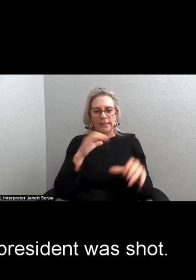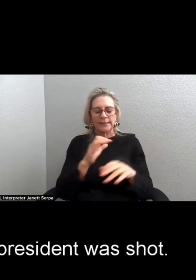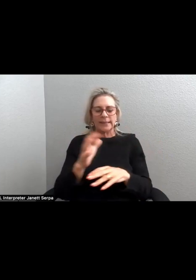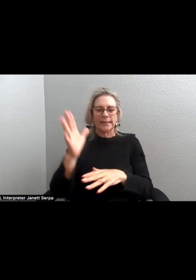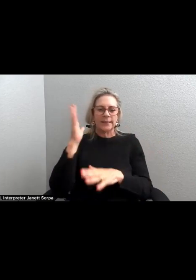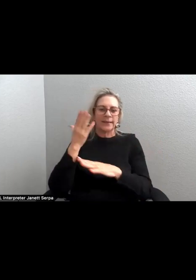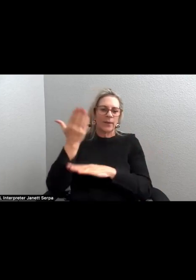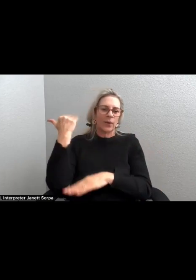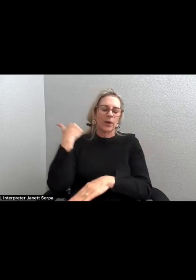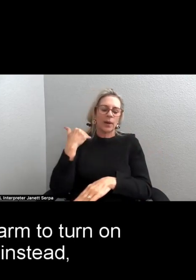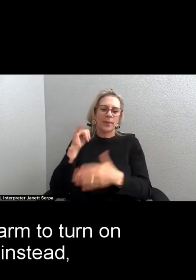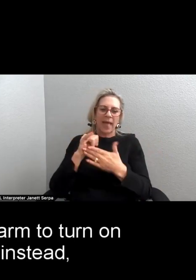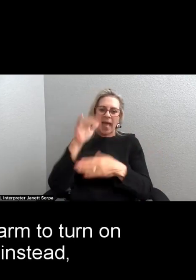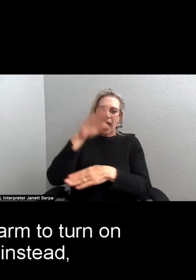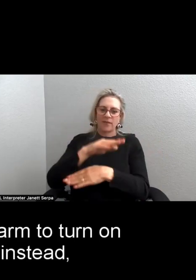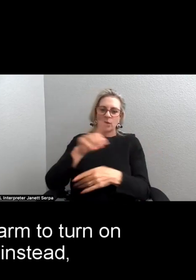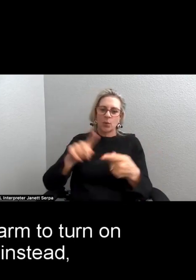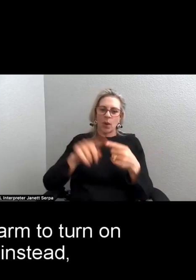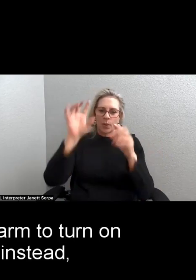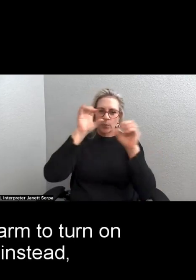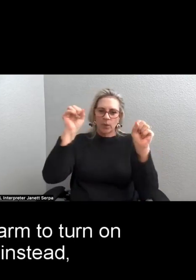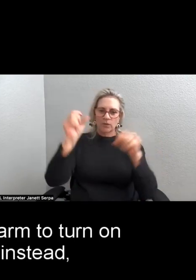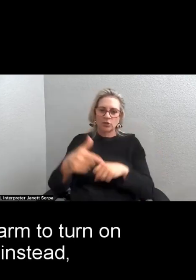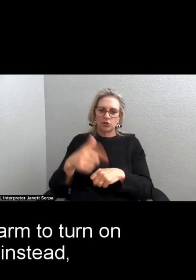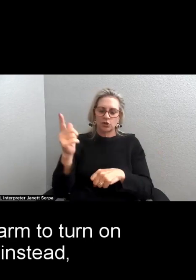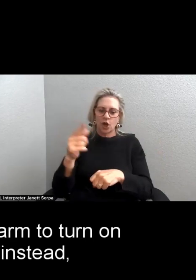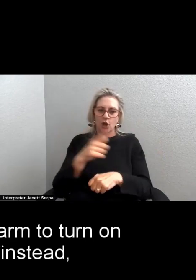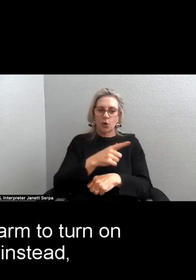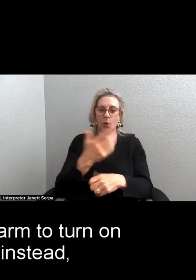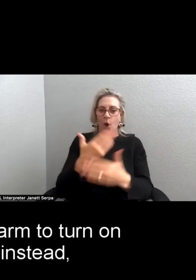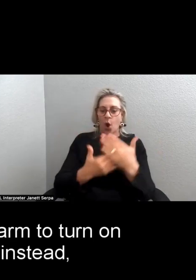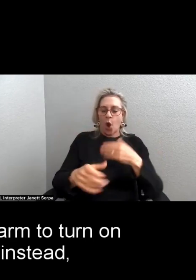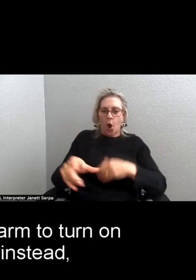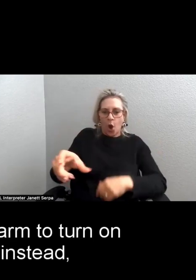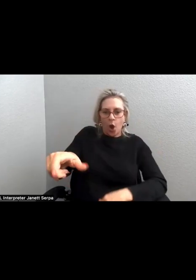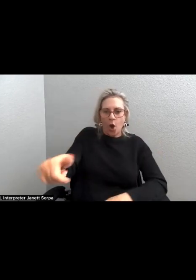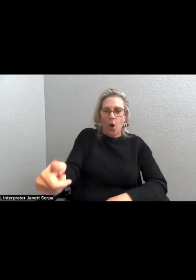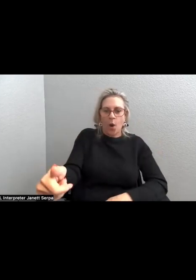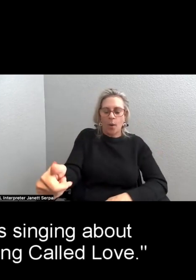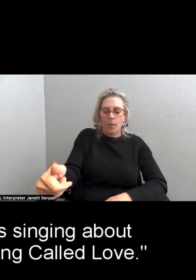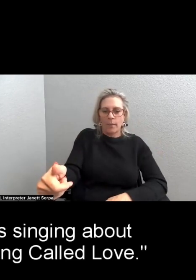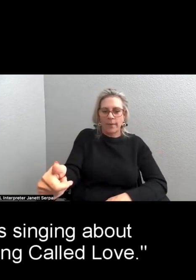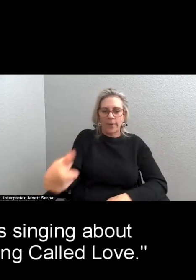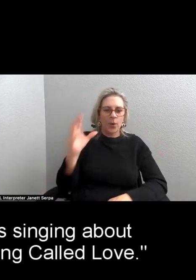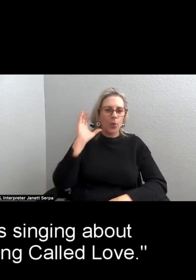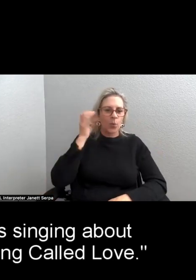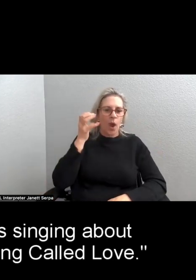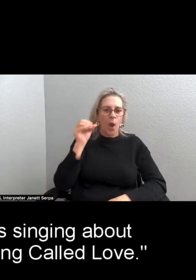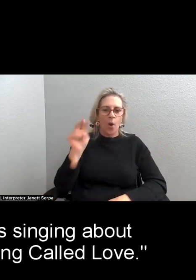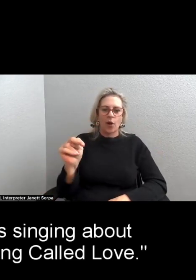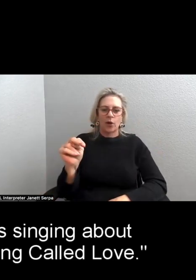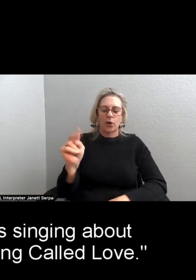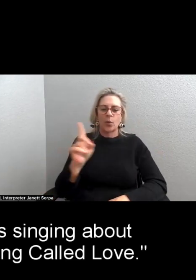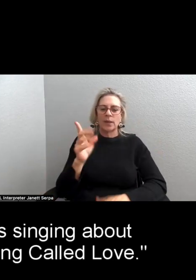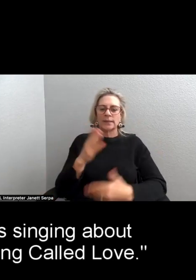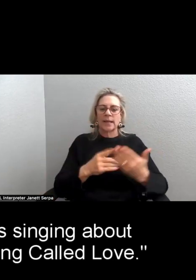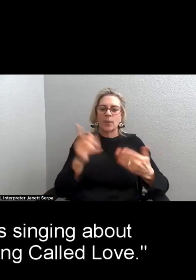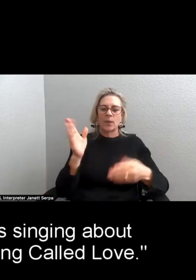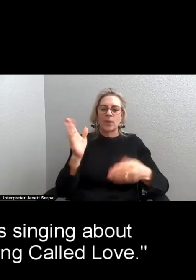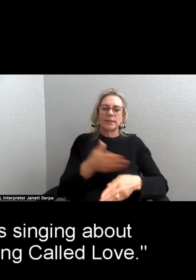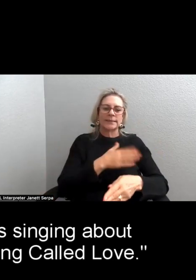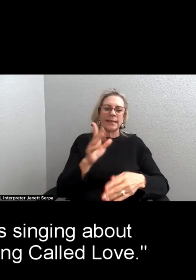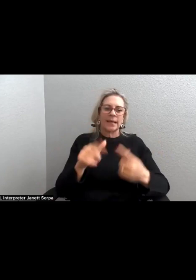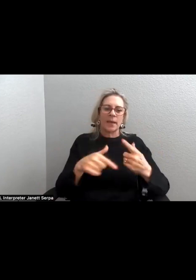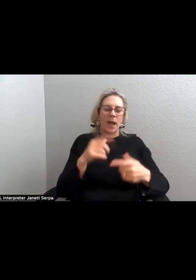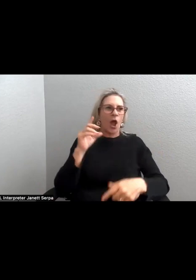was shot. You extend an arm to turn on the radio instead. We're someone singing about a crazy little